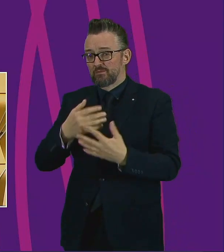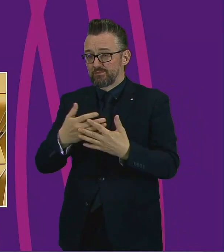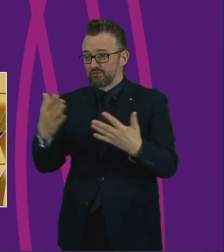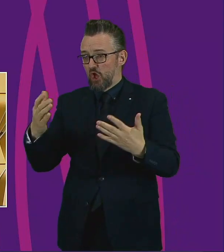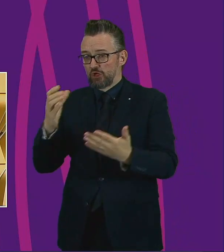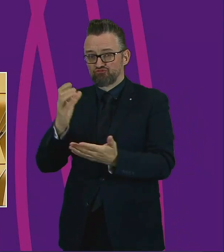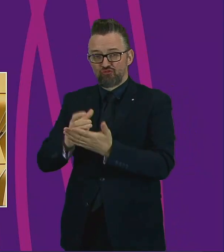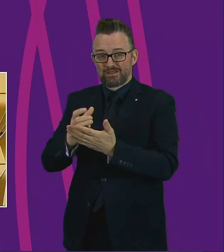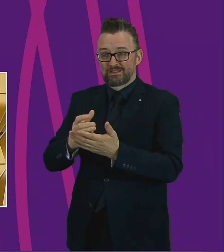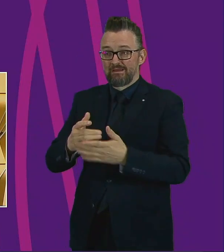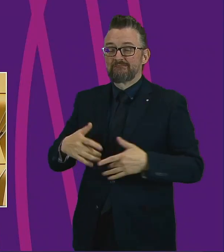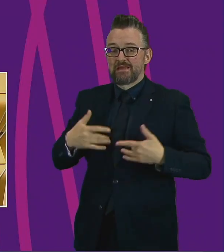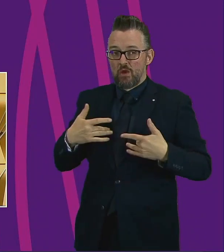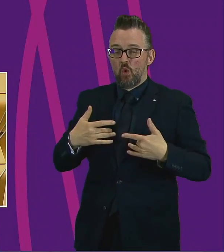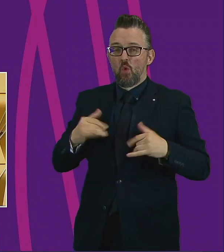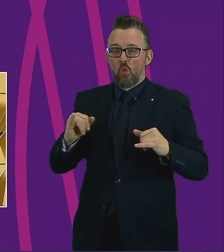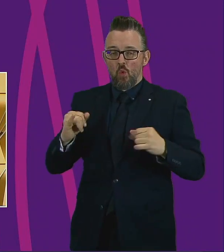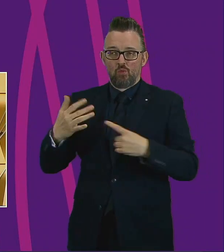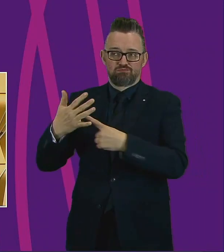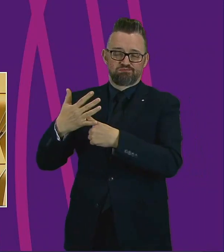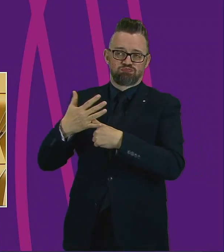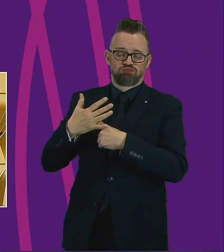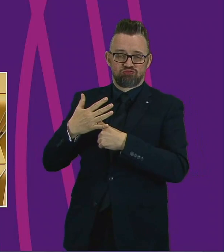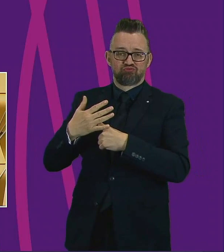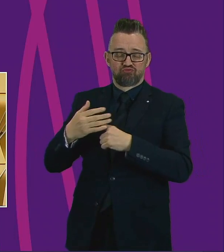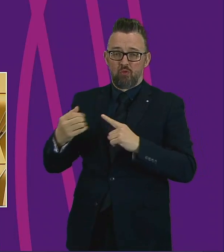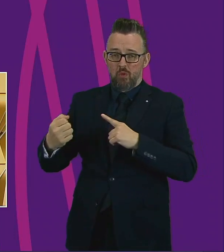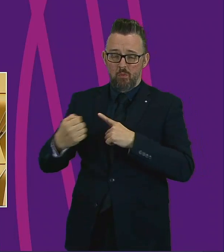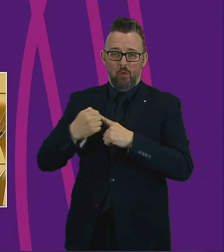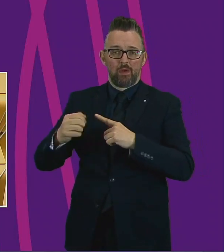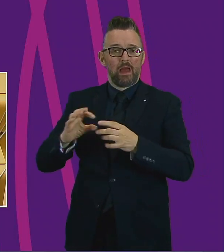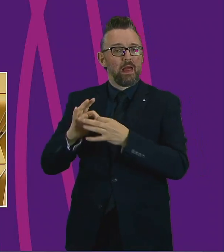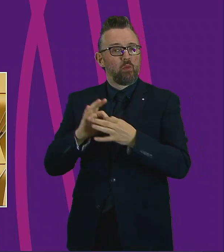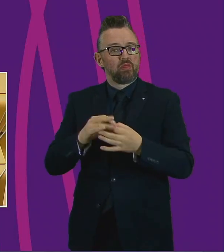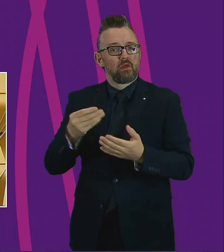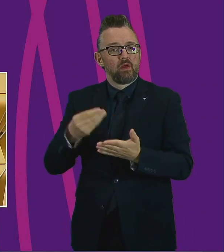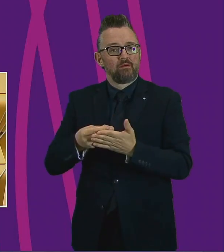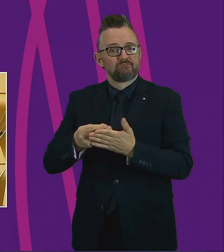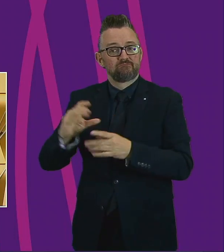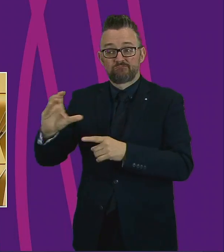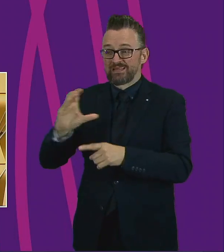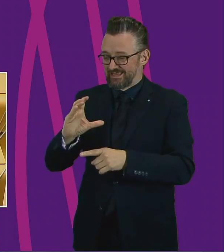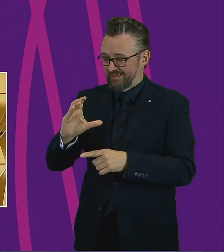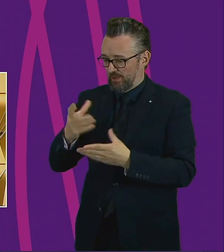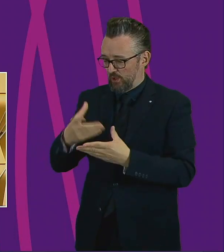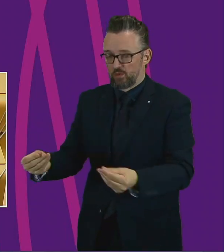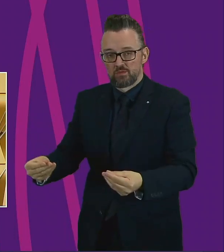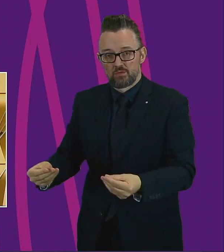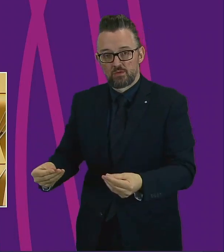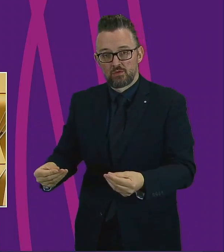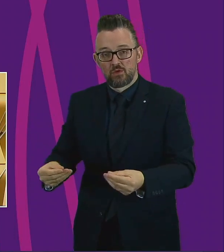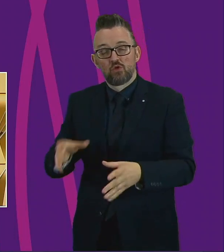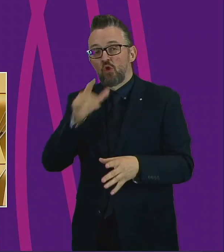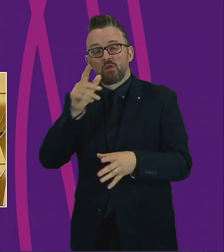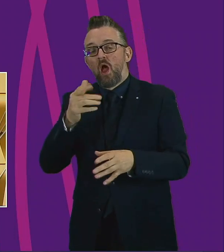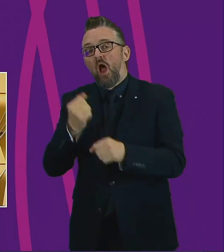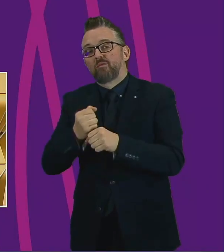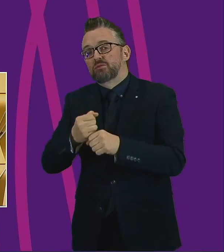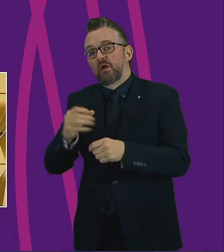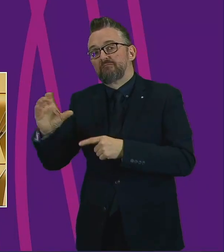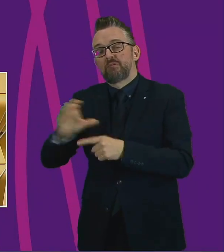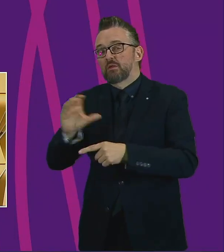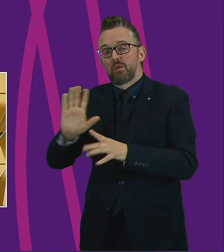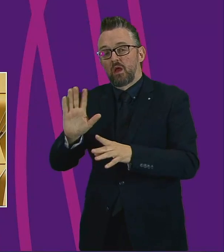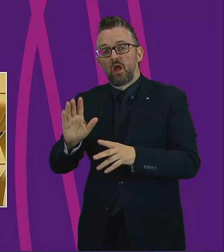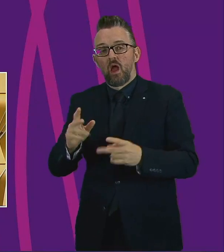organisations that are going to feel a massive impact in terms of their funding having fallen through the ground. Not just funding from government, I mean more particularly